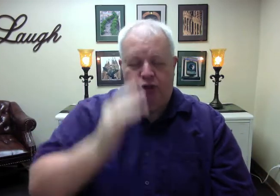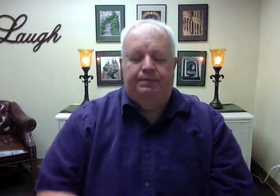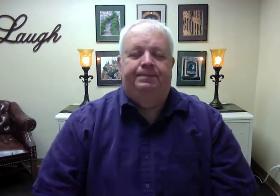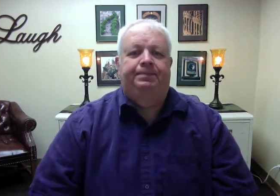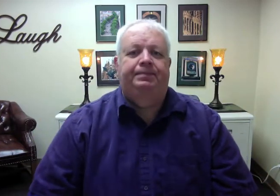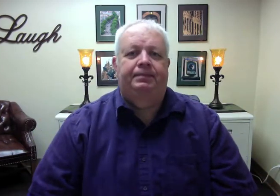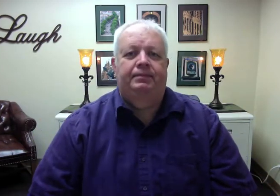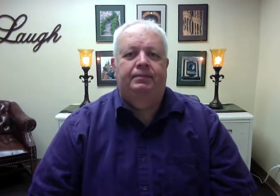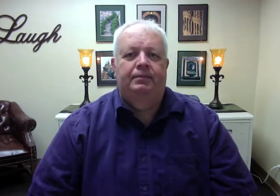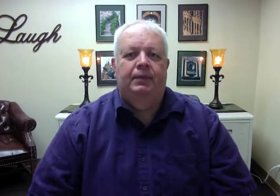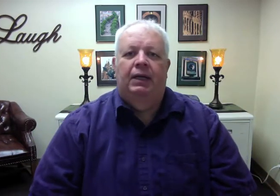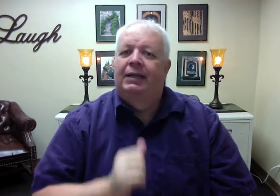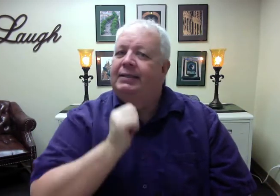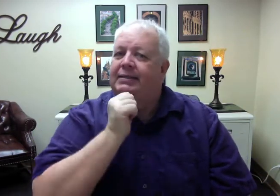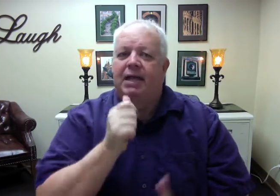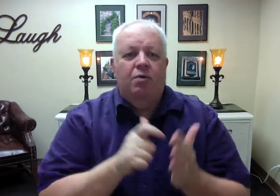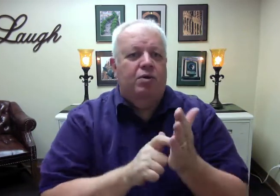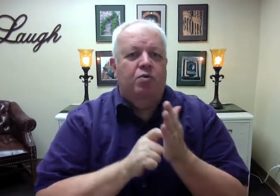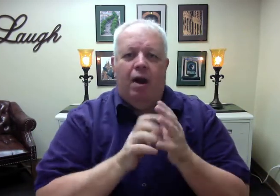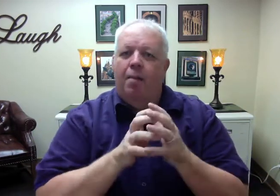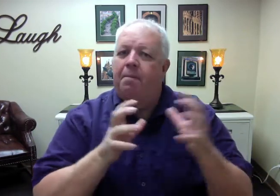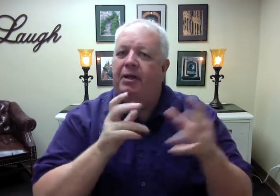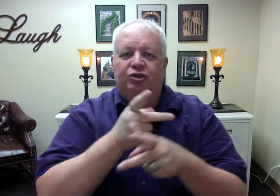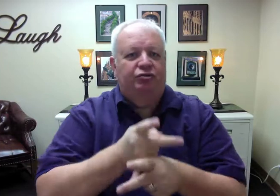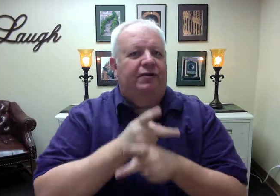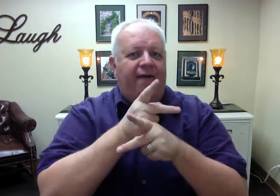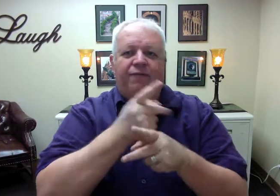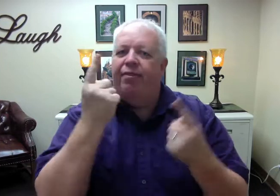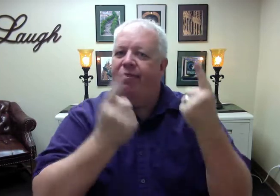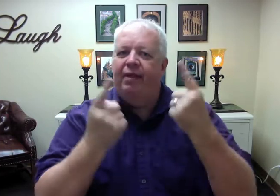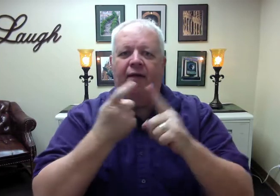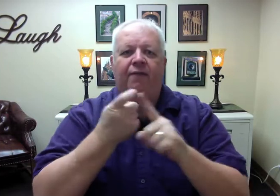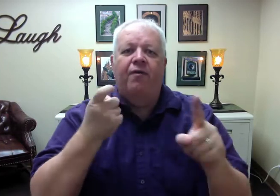This does not require much careful thinking from students.